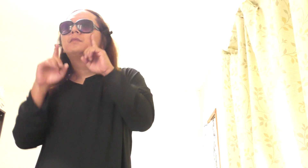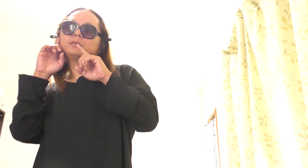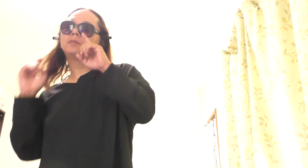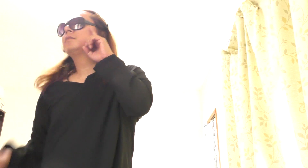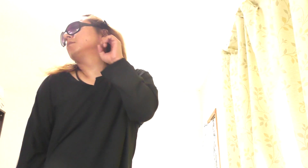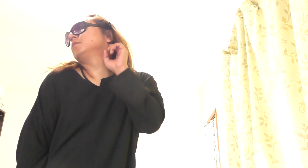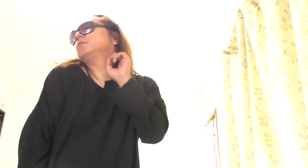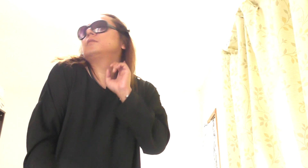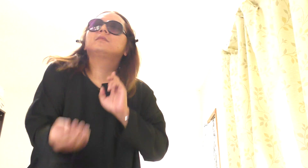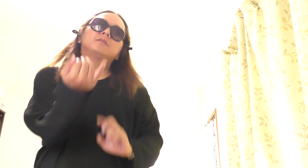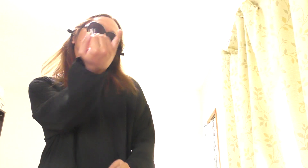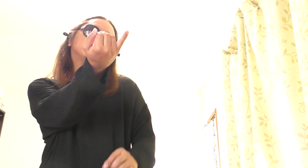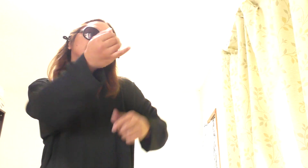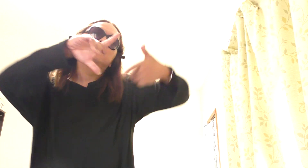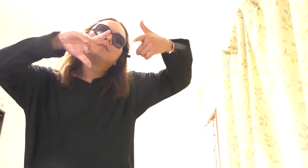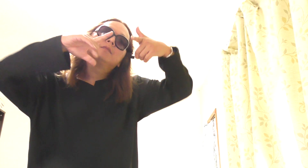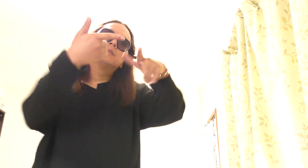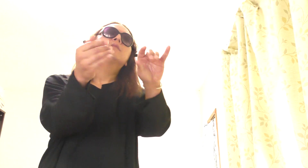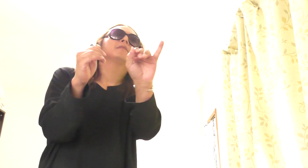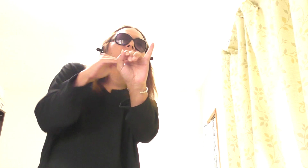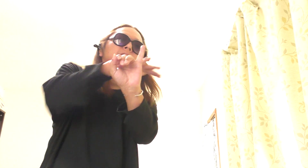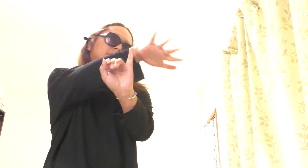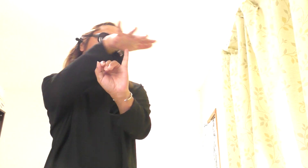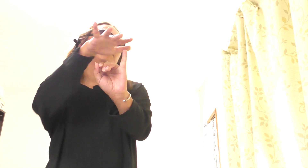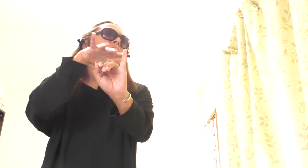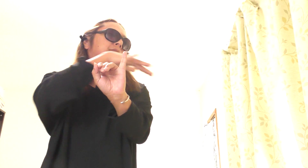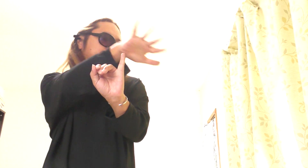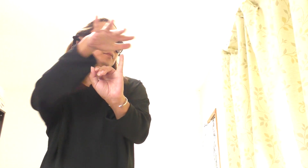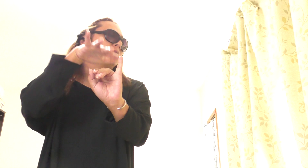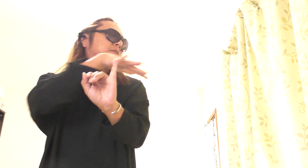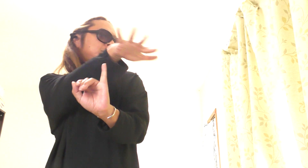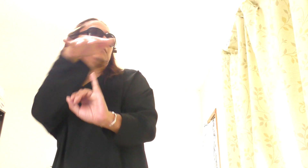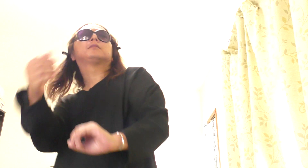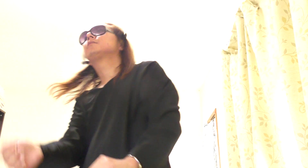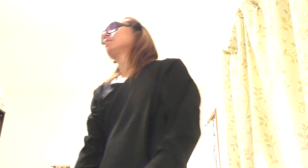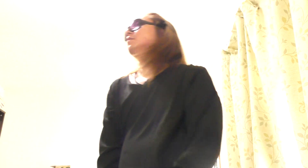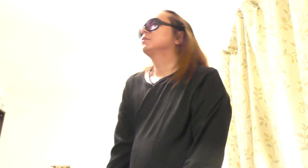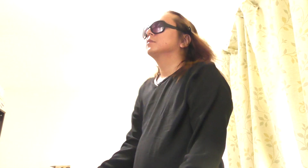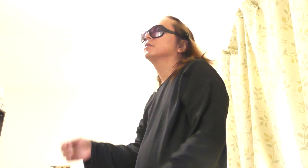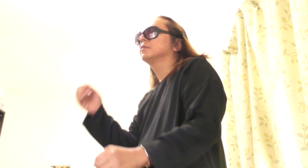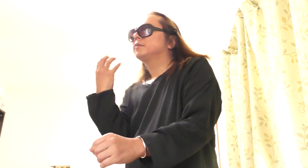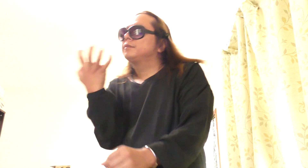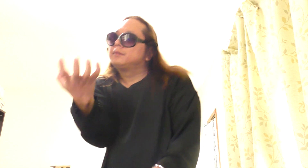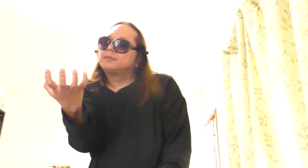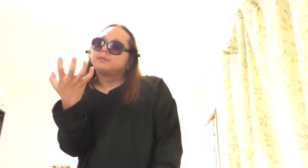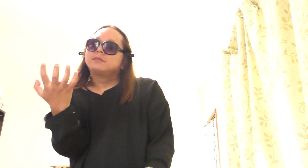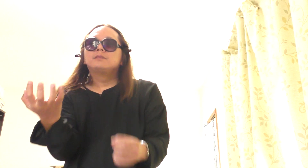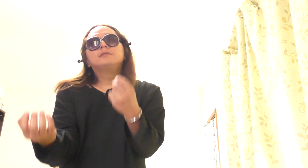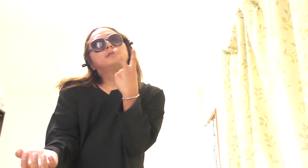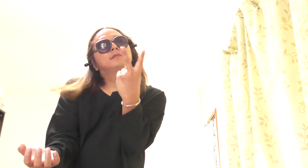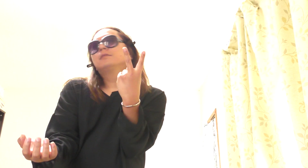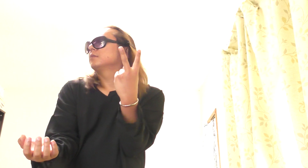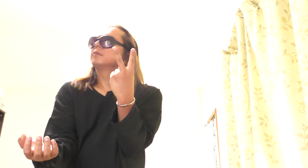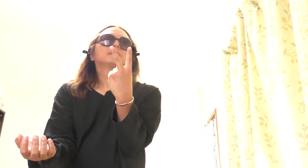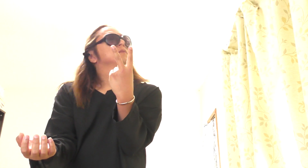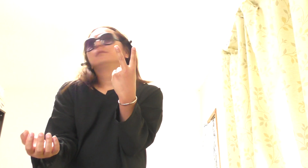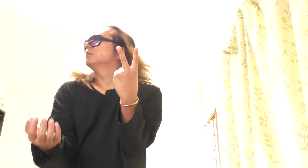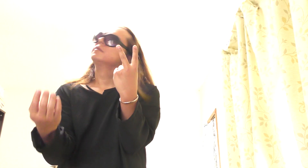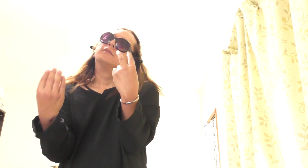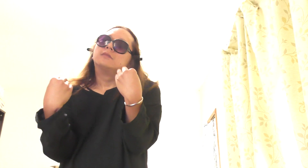special Last Christmas, it Once bitten and twice shy